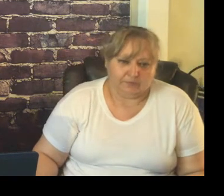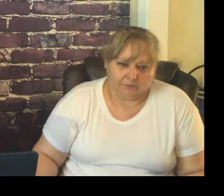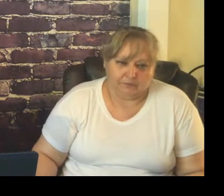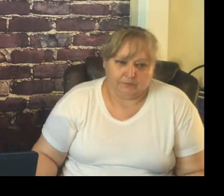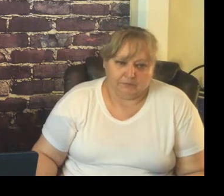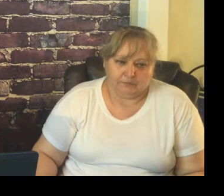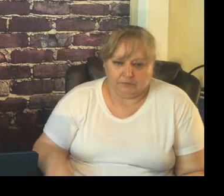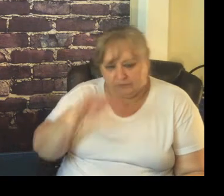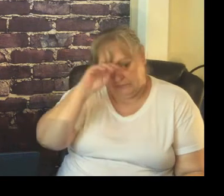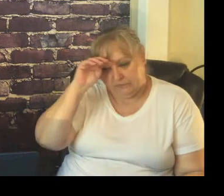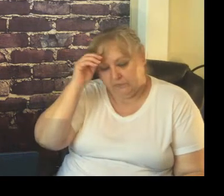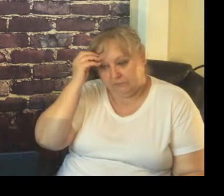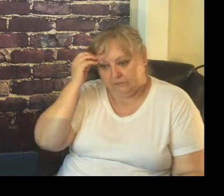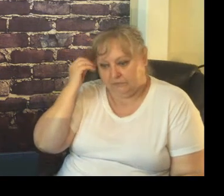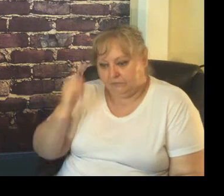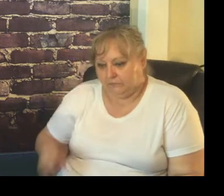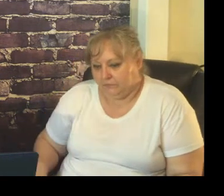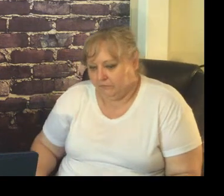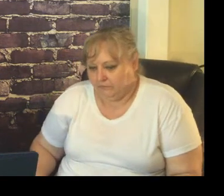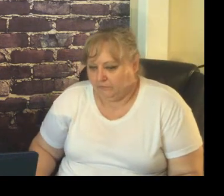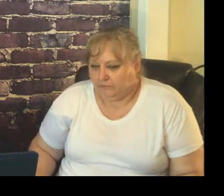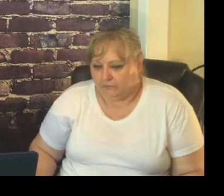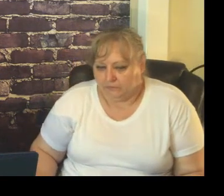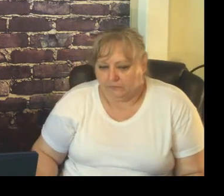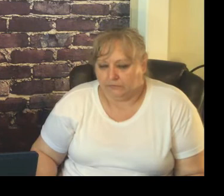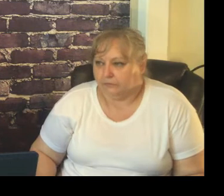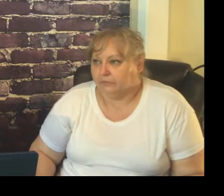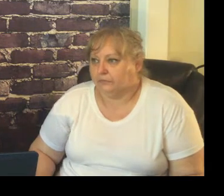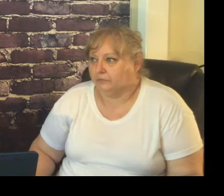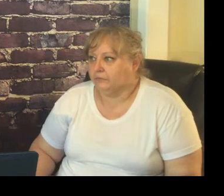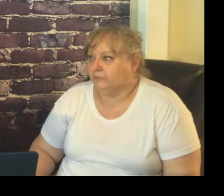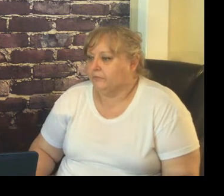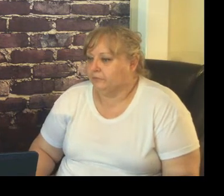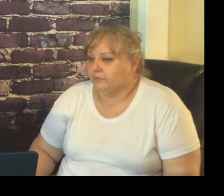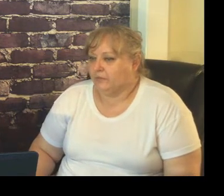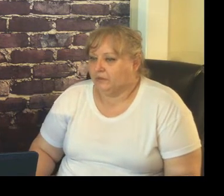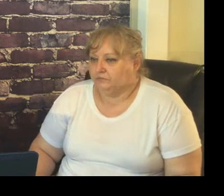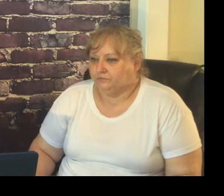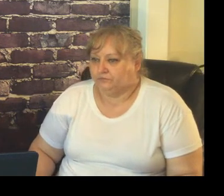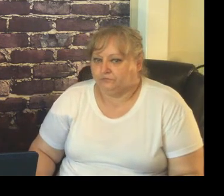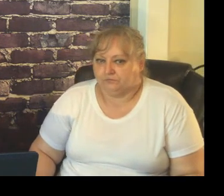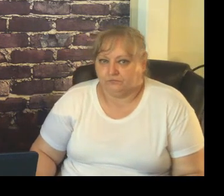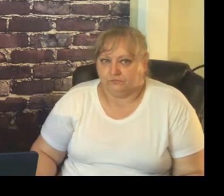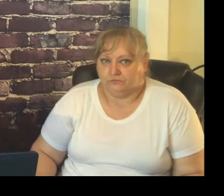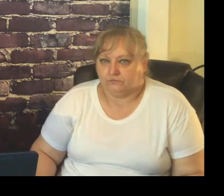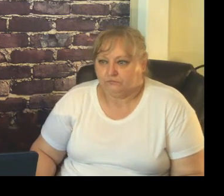some things that may be uncomfortable for you I remember one year I had some girls who were very shy